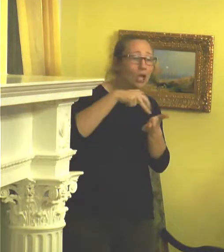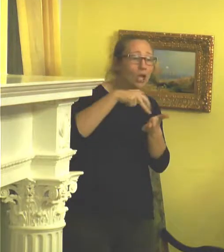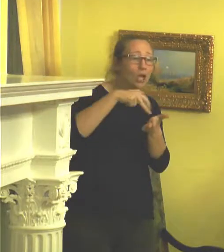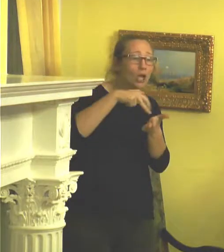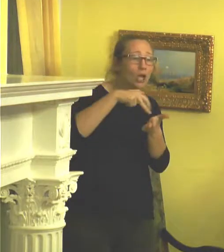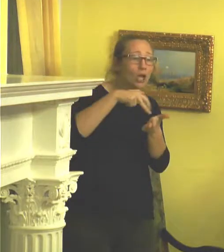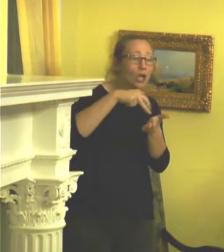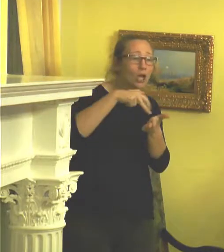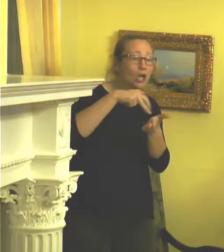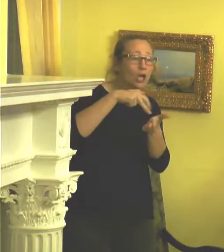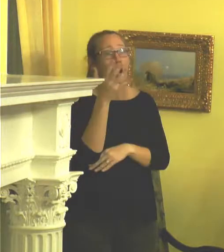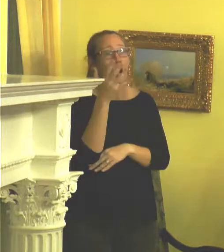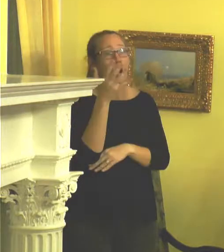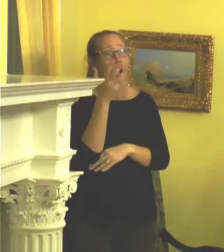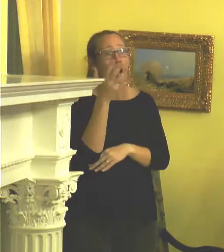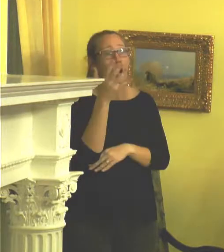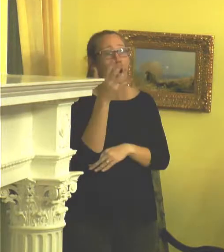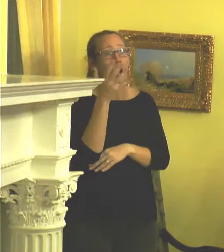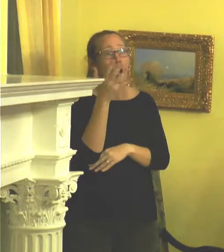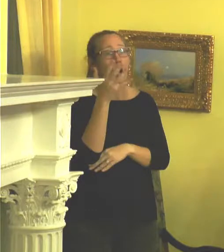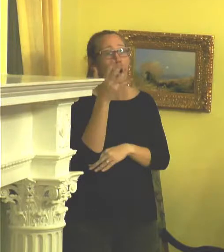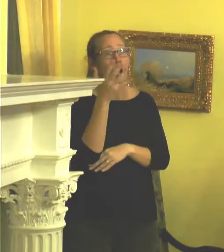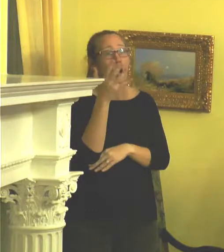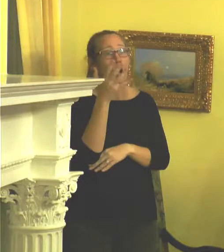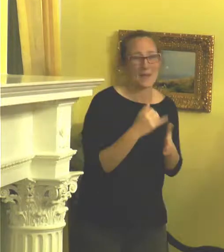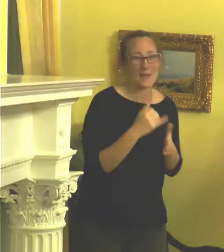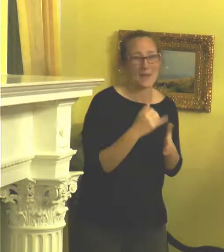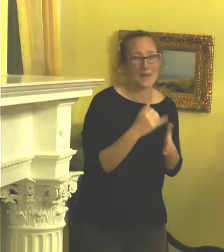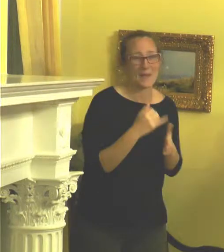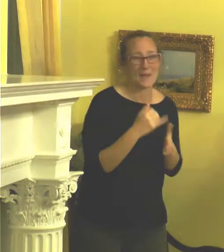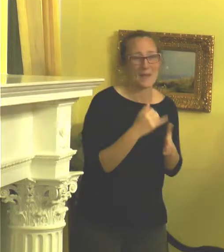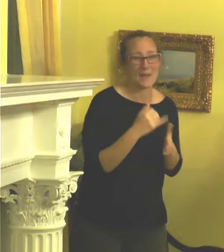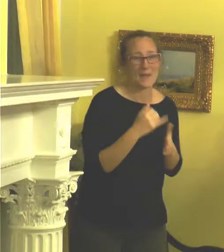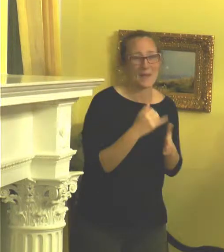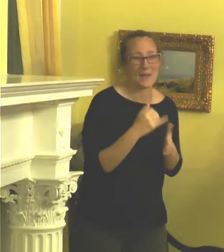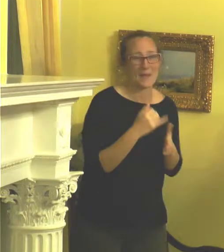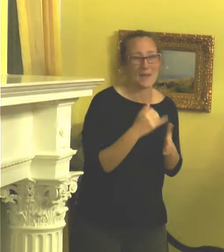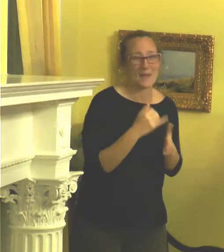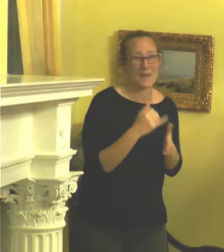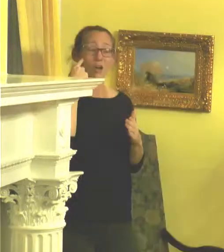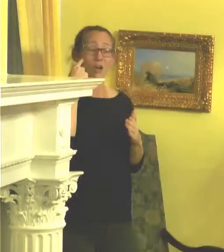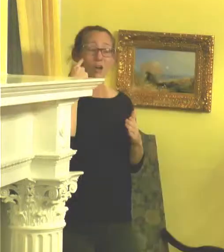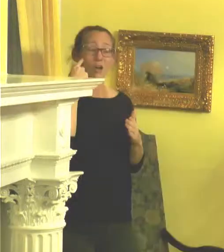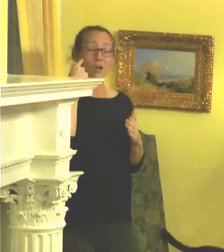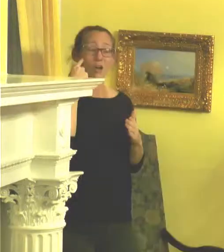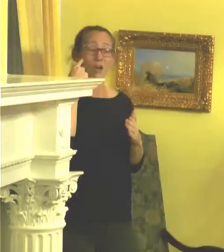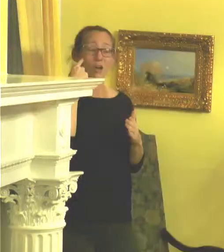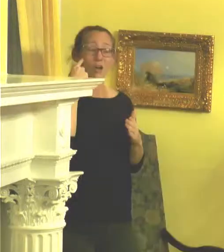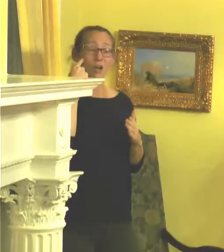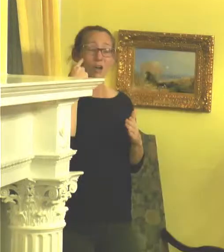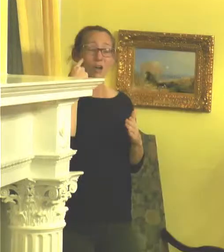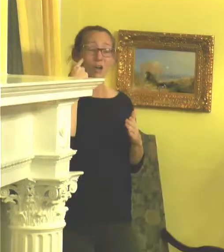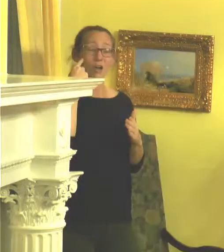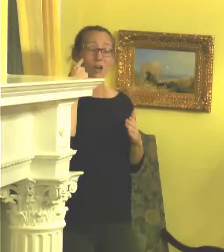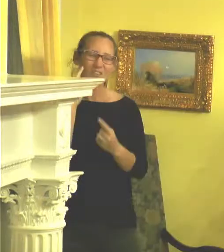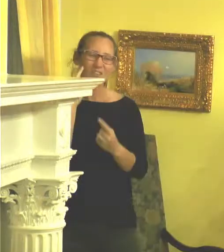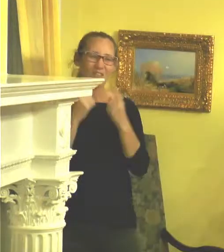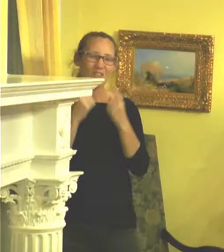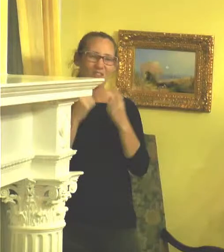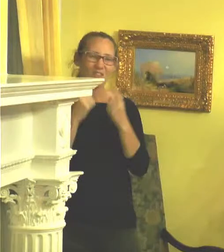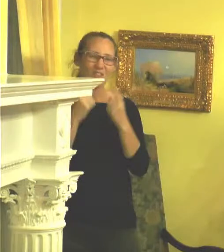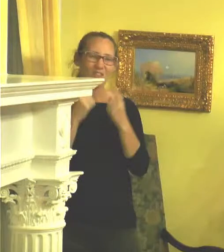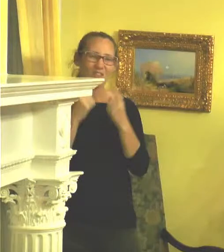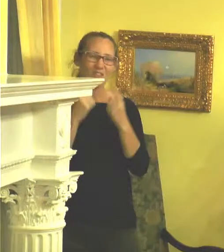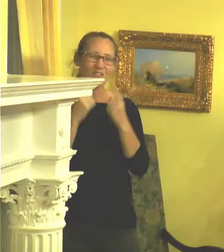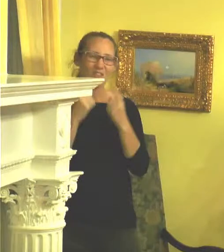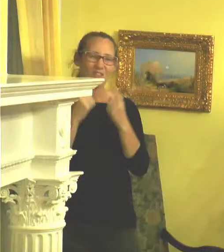Forgive me, other fellow artists, you know. That's what I thought it was. That's So I never thought about coming to Jacksonville and